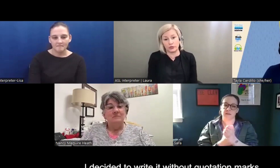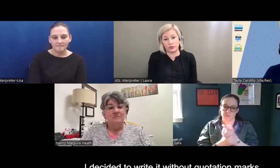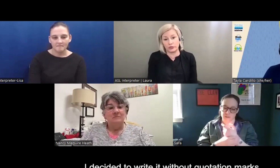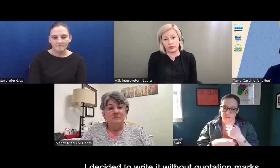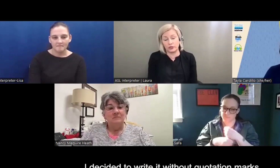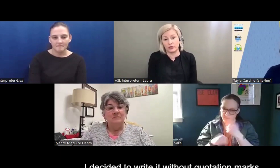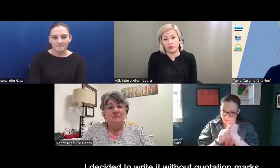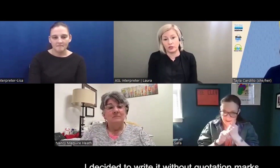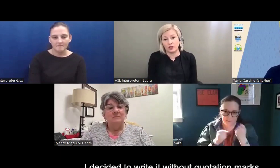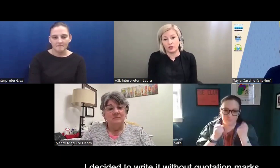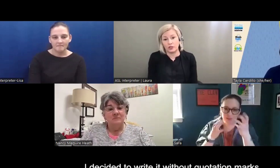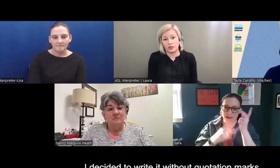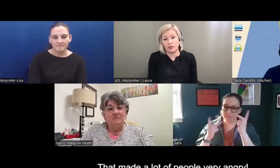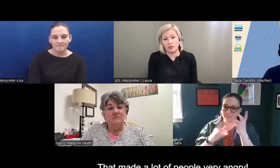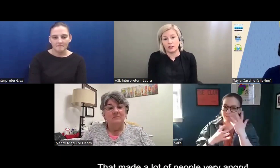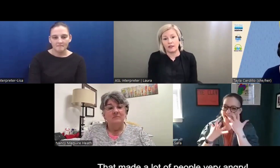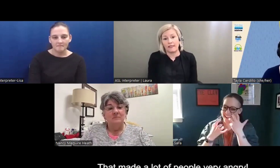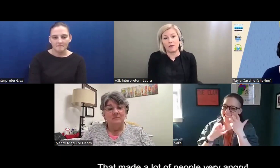marks.